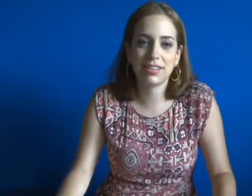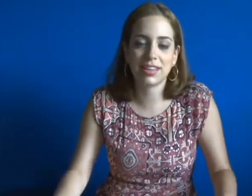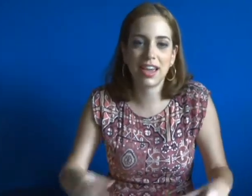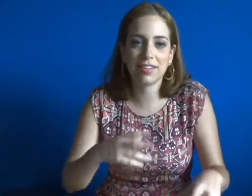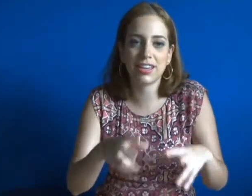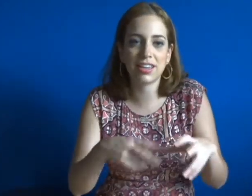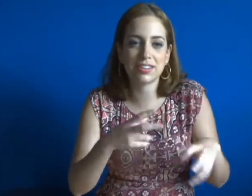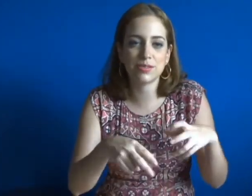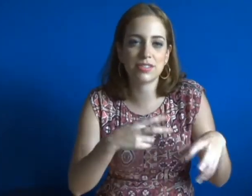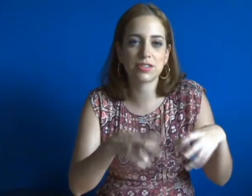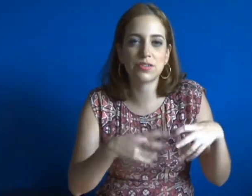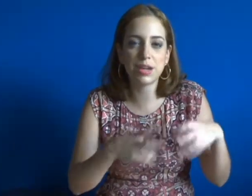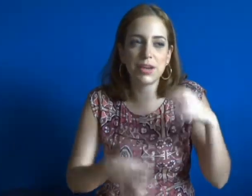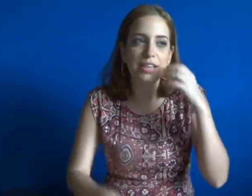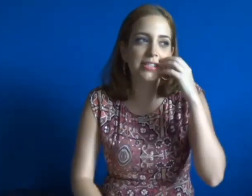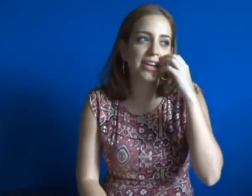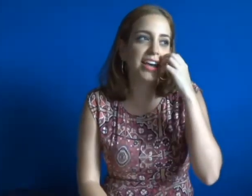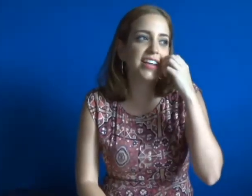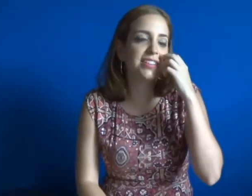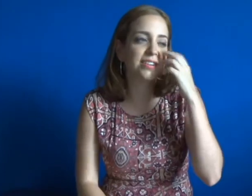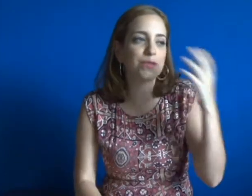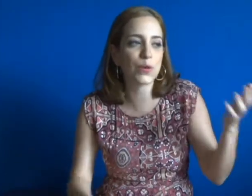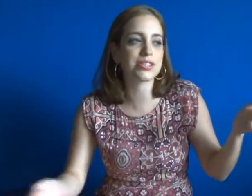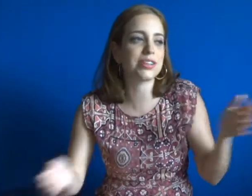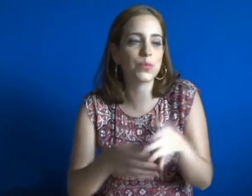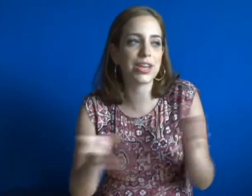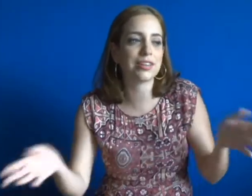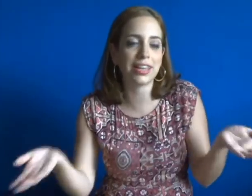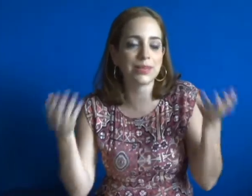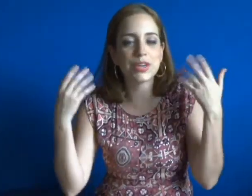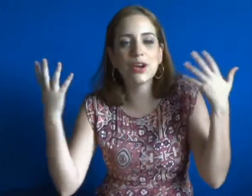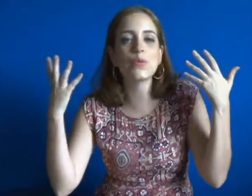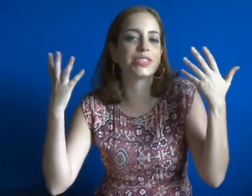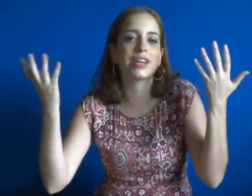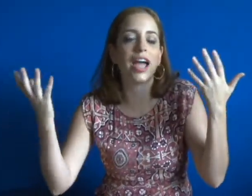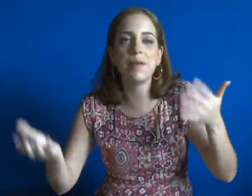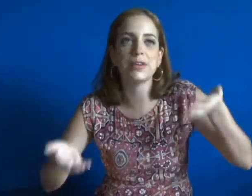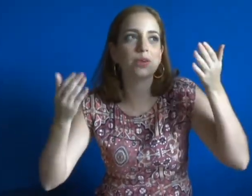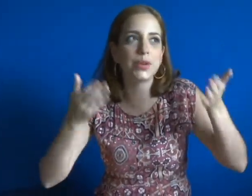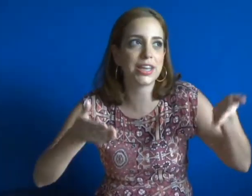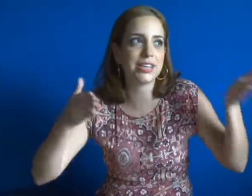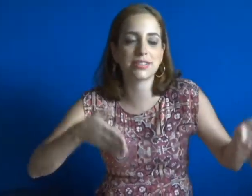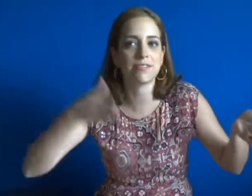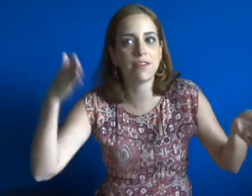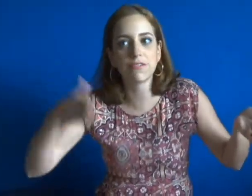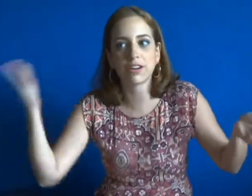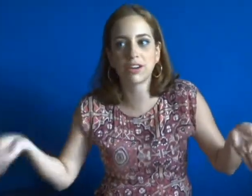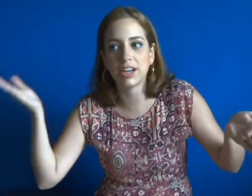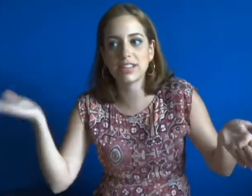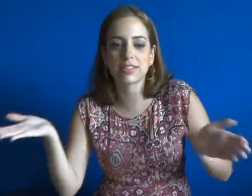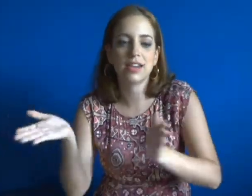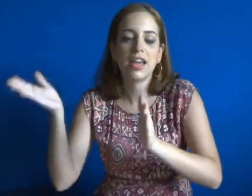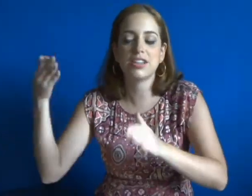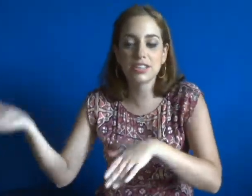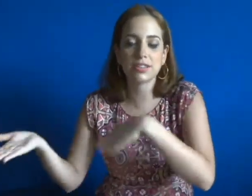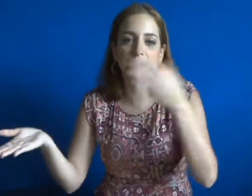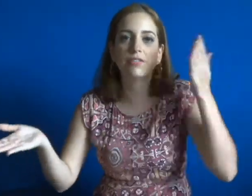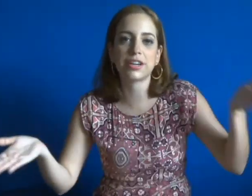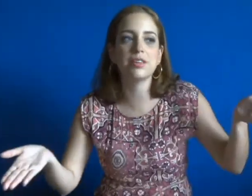and they get to this agreement, and of course, in a week, like, we know what's gonna happen. In a week, he's gonna fall for her, and she's gonna fall for